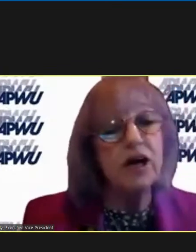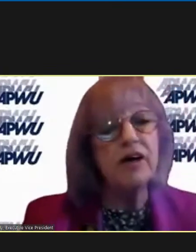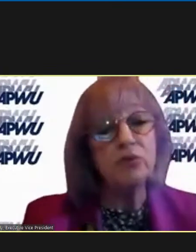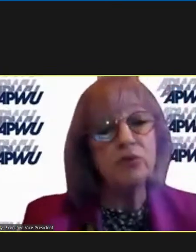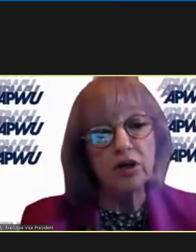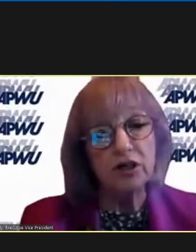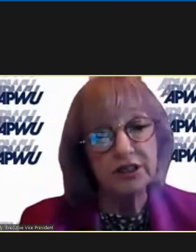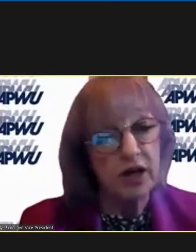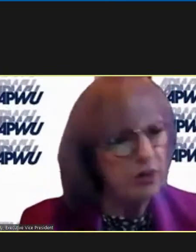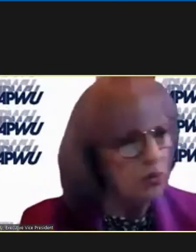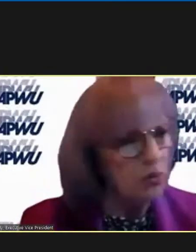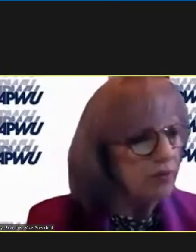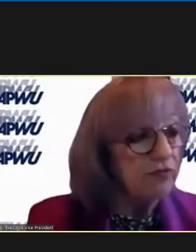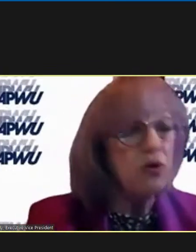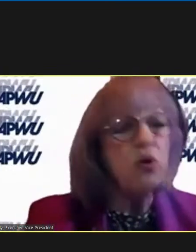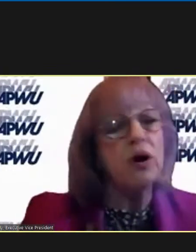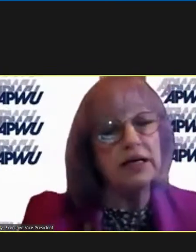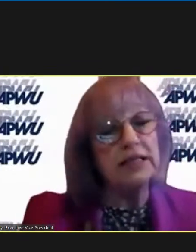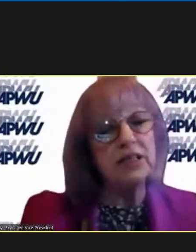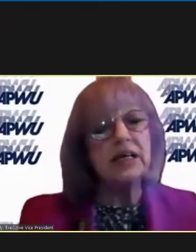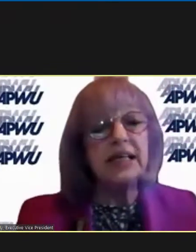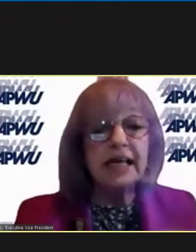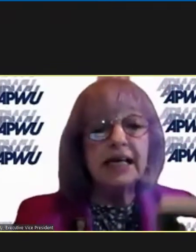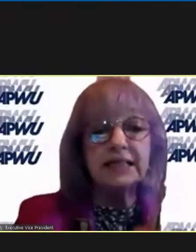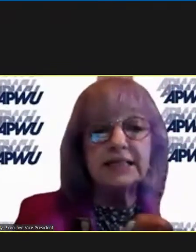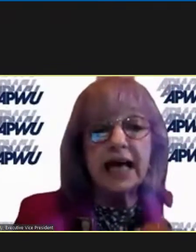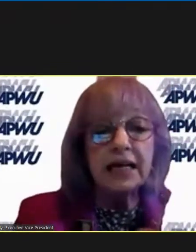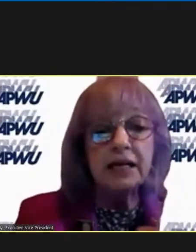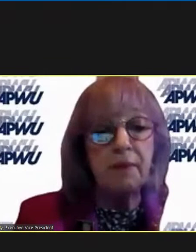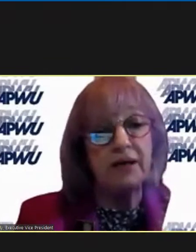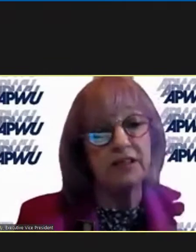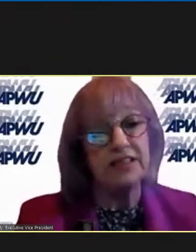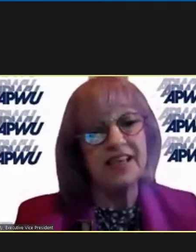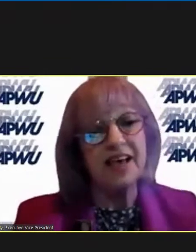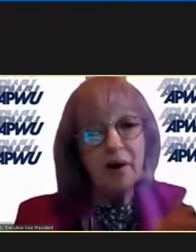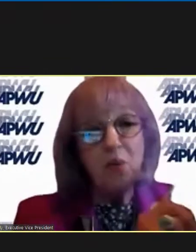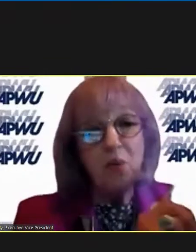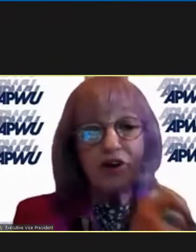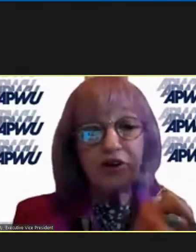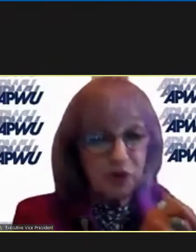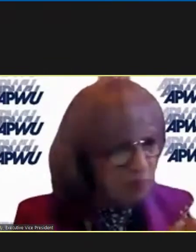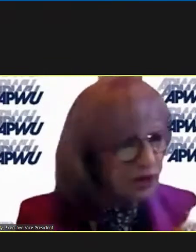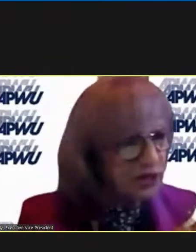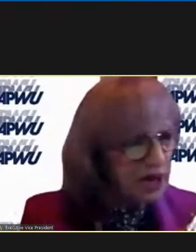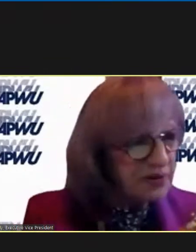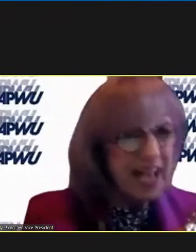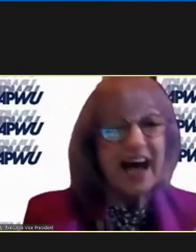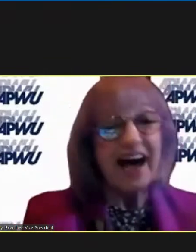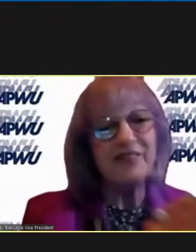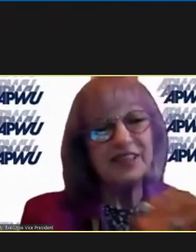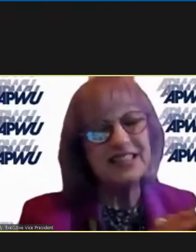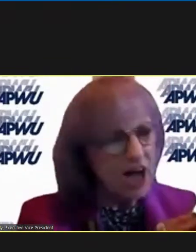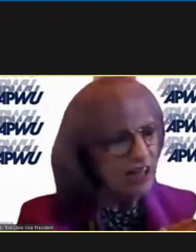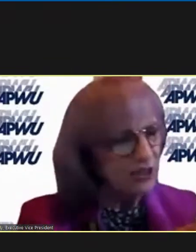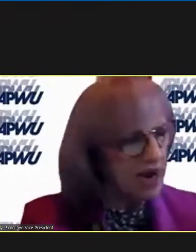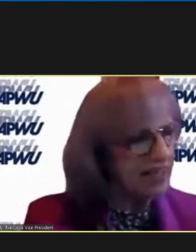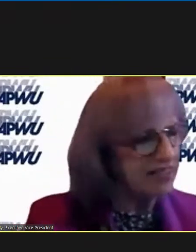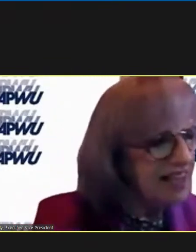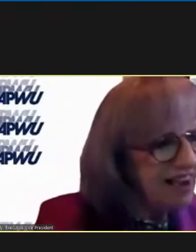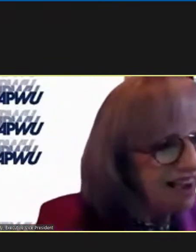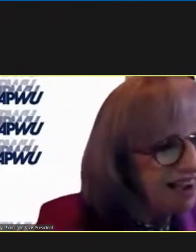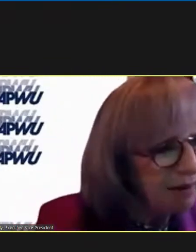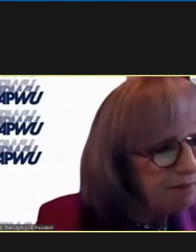around to other workers on the workroom floor so that they can get excited about this wonderful book that we have this